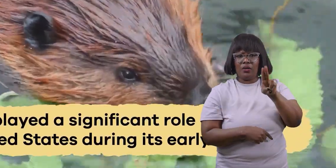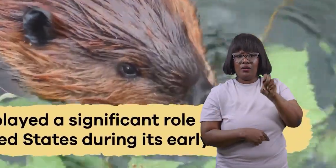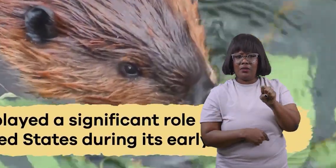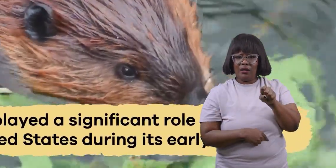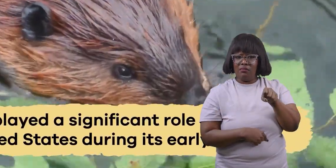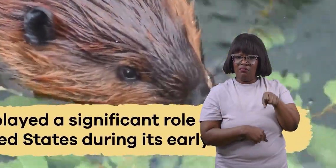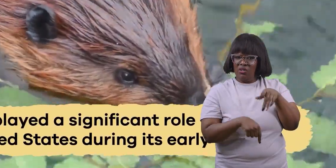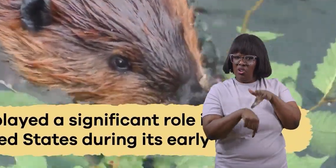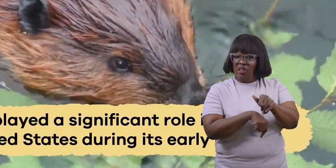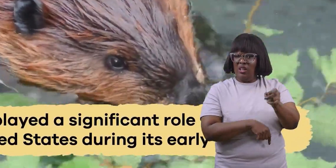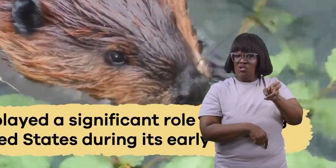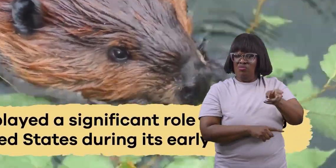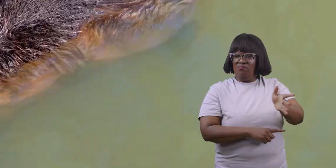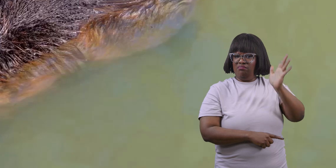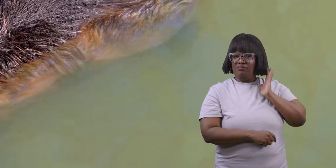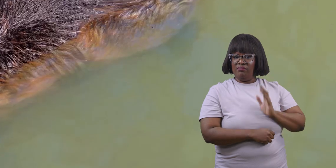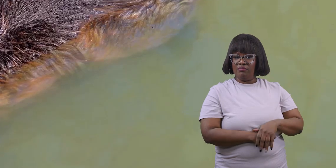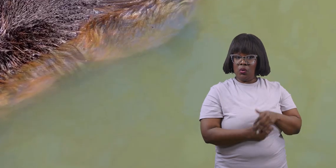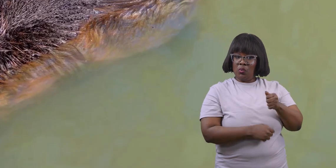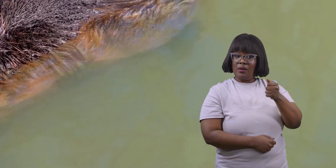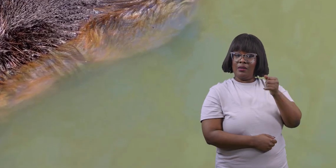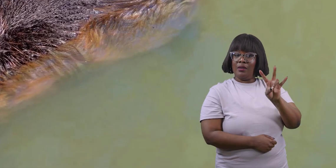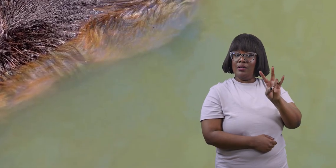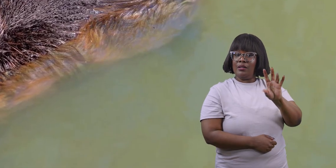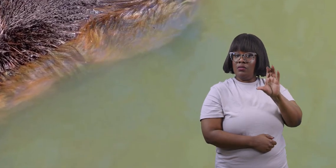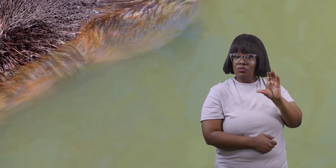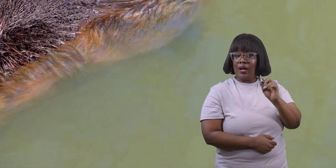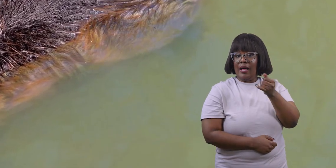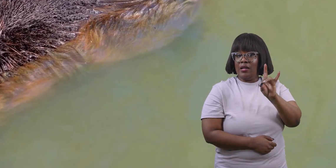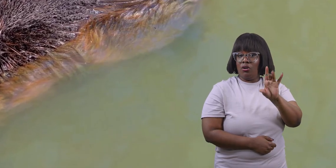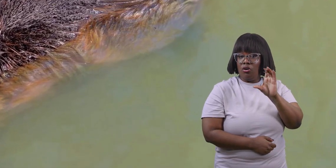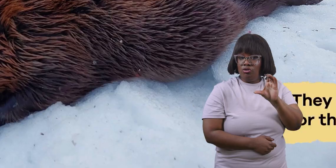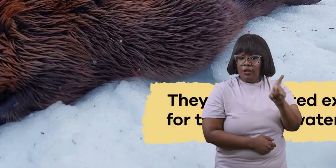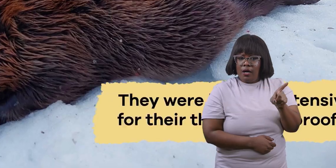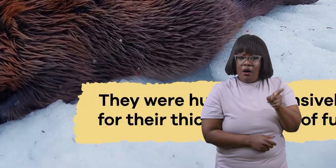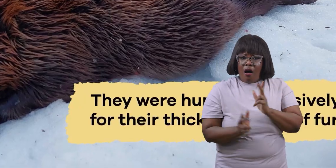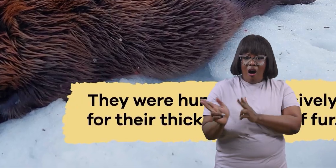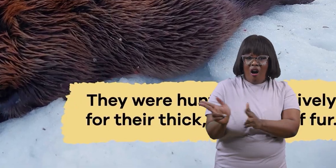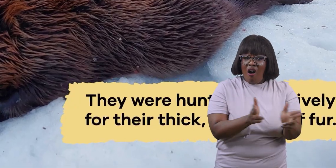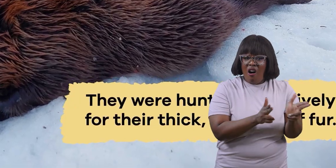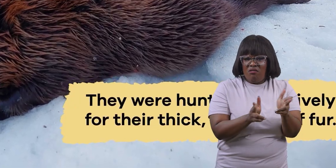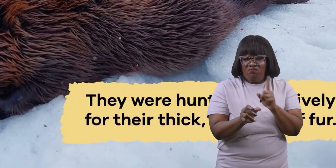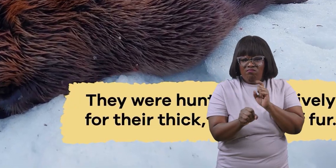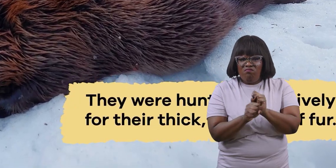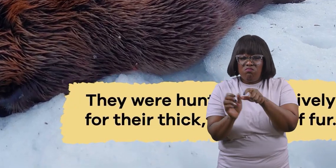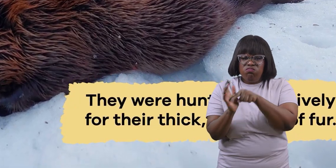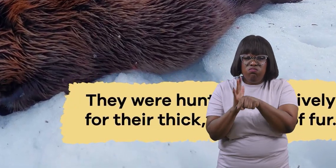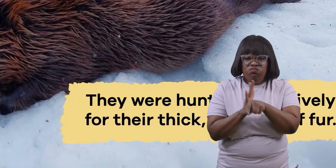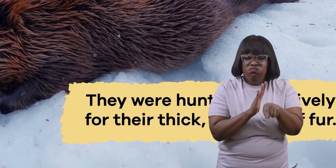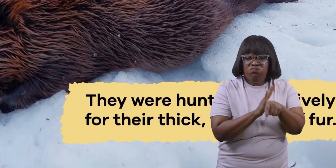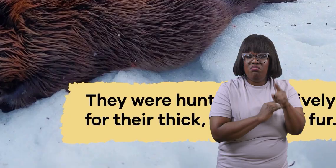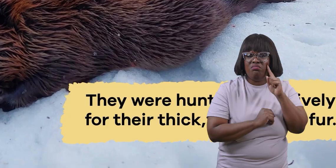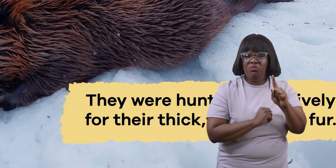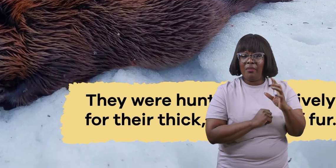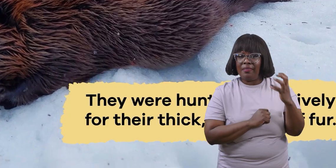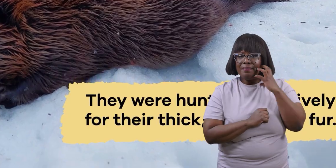during its early history in the 1700s and 1800s they were hunted extensively for their thick waterproof fur